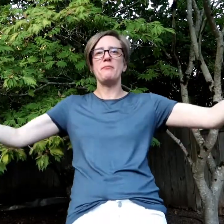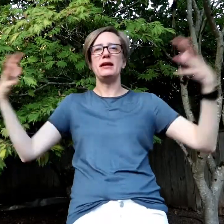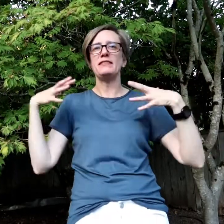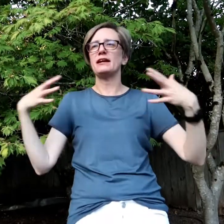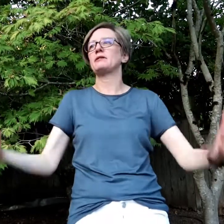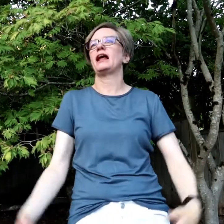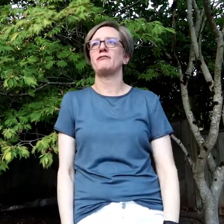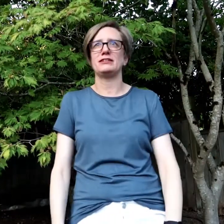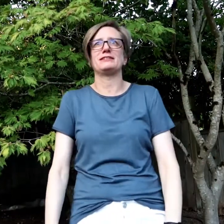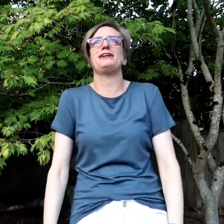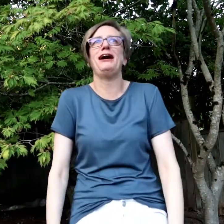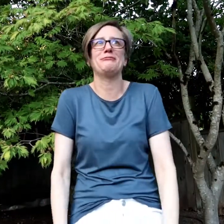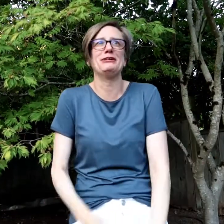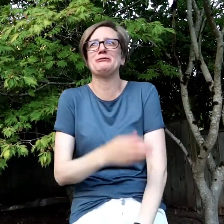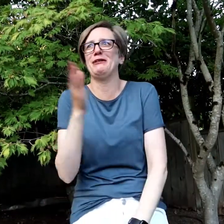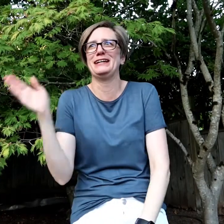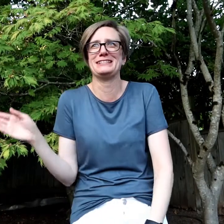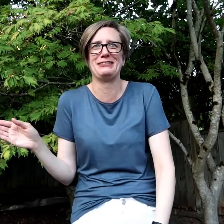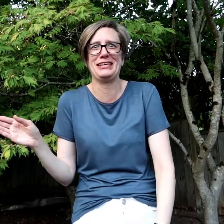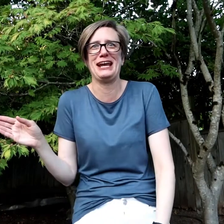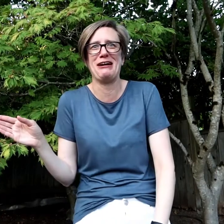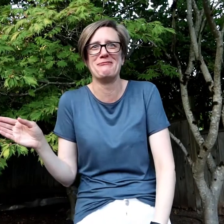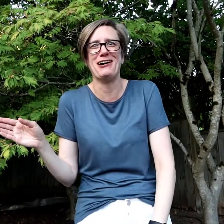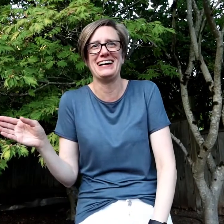me. And then I'm going to have to decide which one is it that I want.